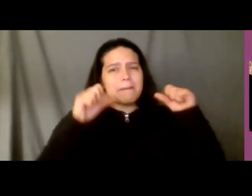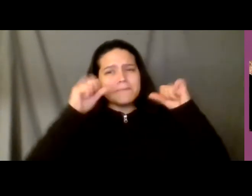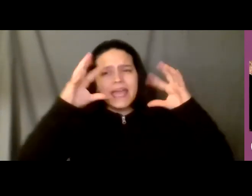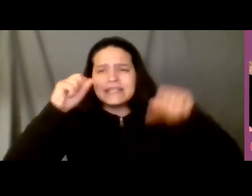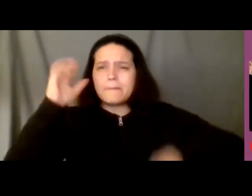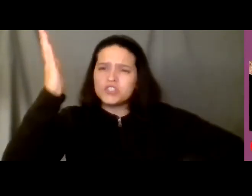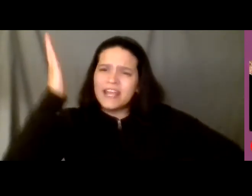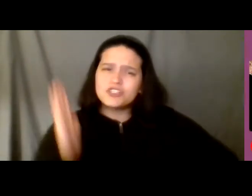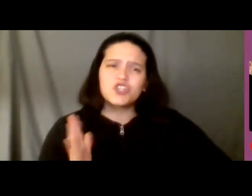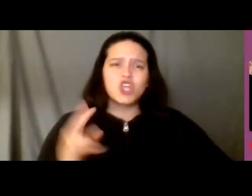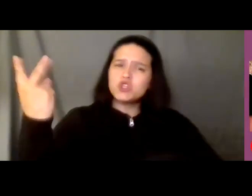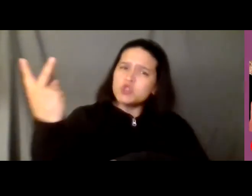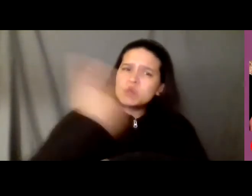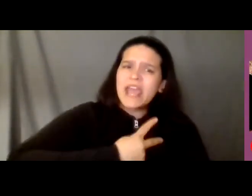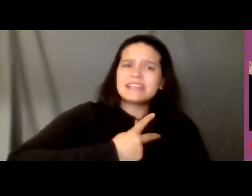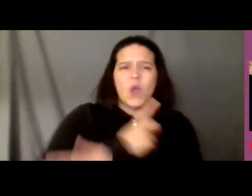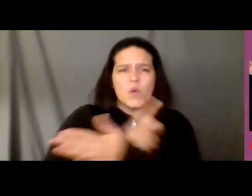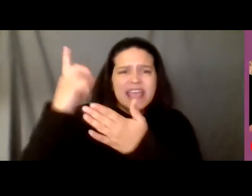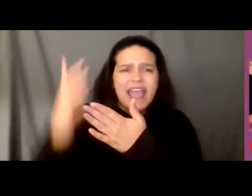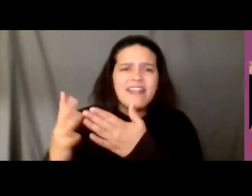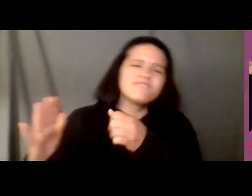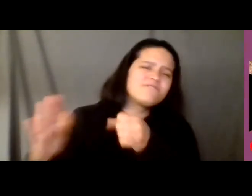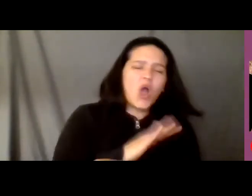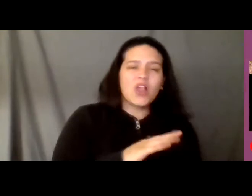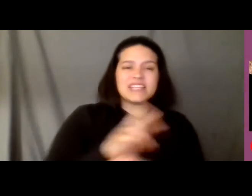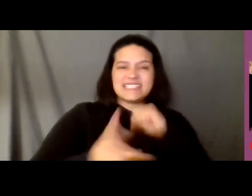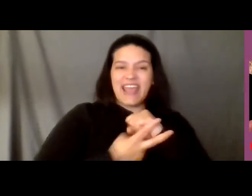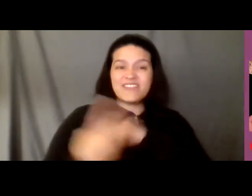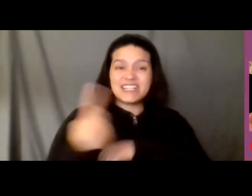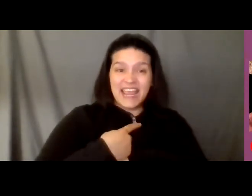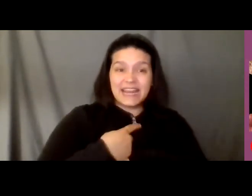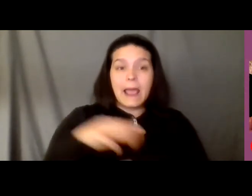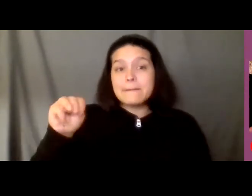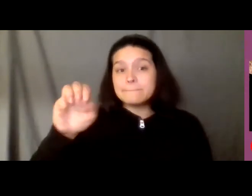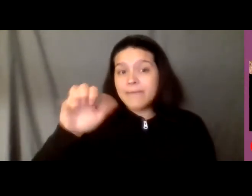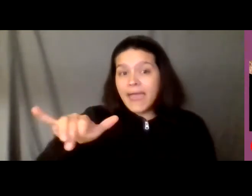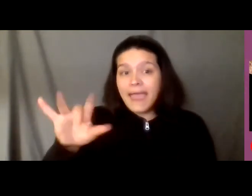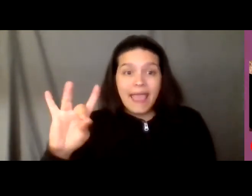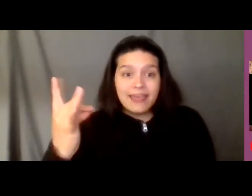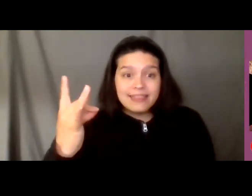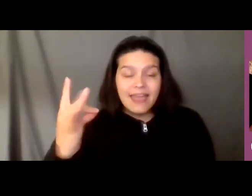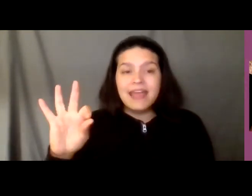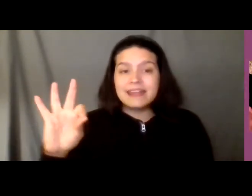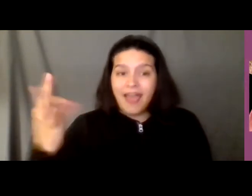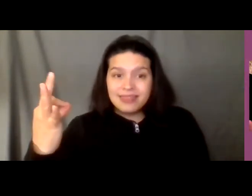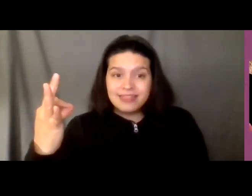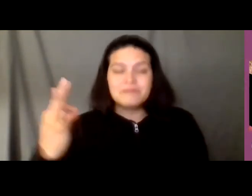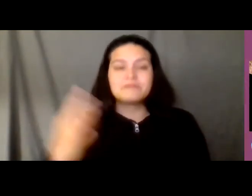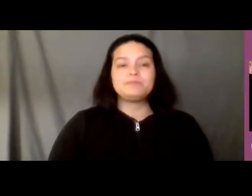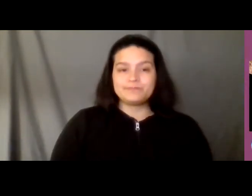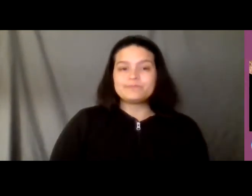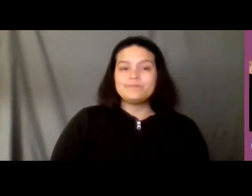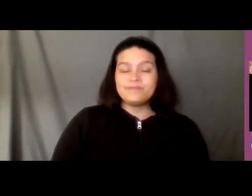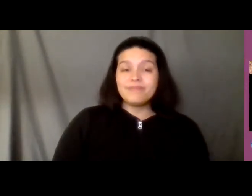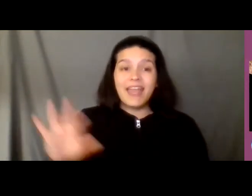be uh there for the weekend so please save the date may 8th may 9th uh and ninth